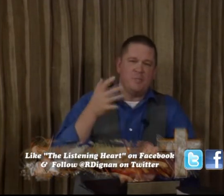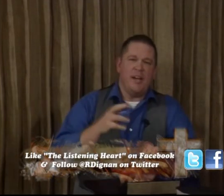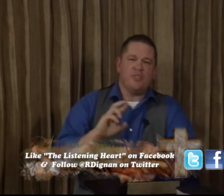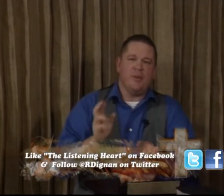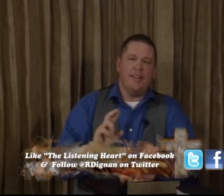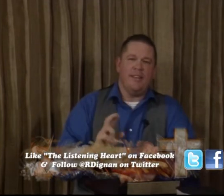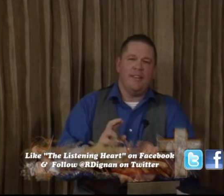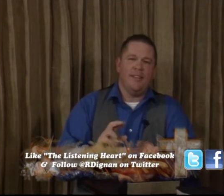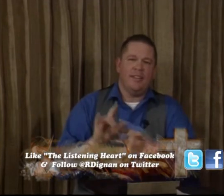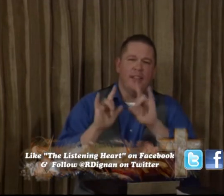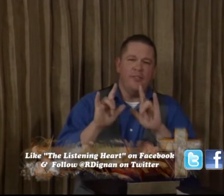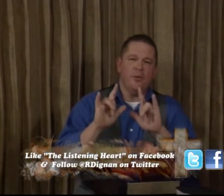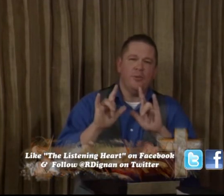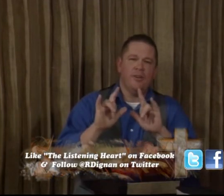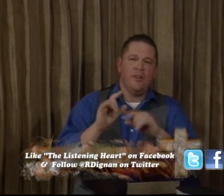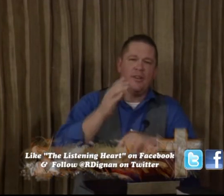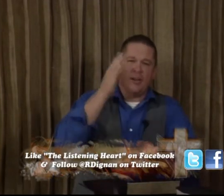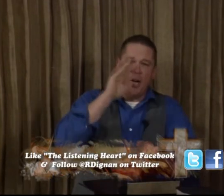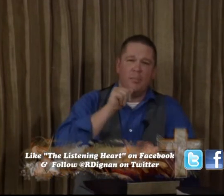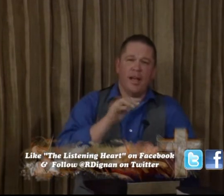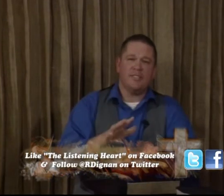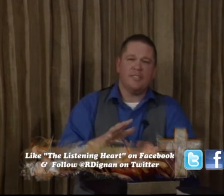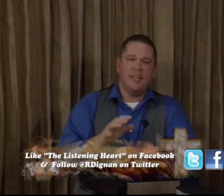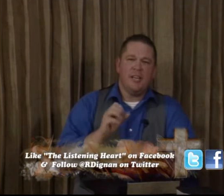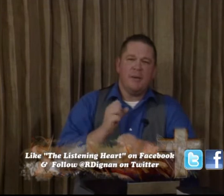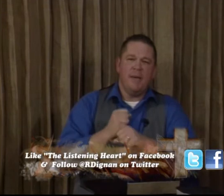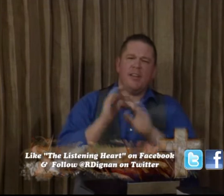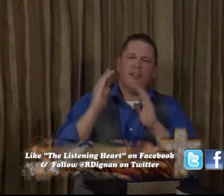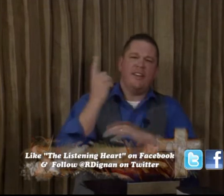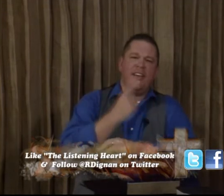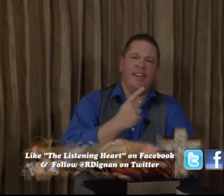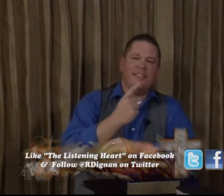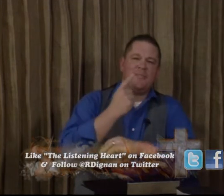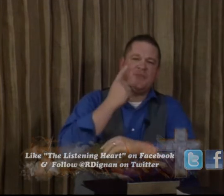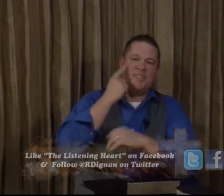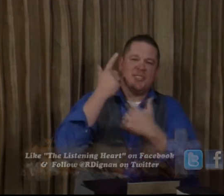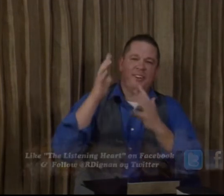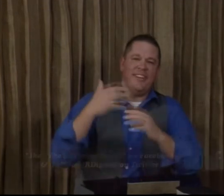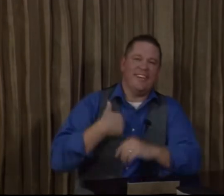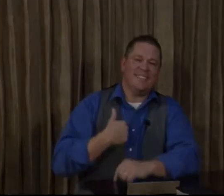is Pastor Randy. Love you. God bless. Make it a great day, because he already has.